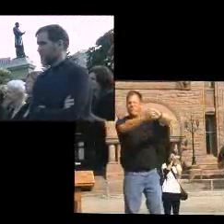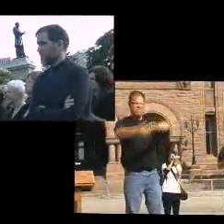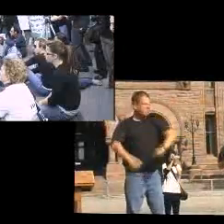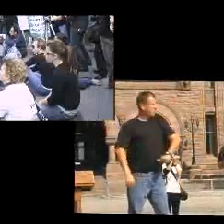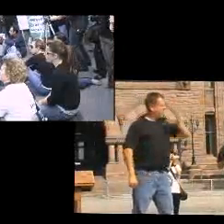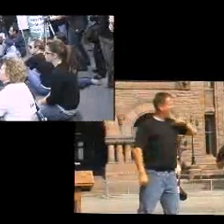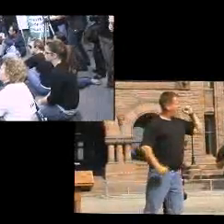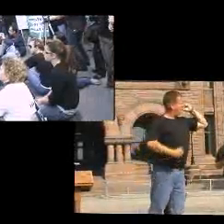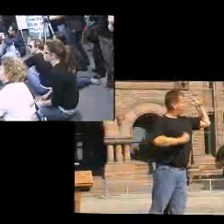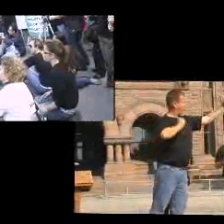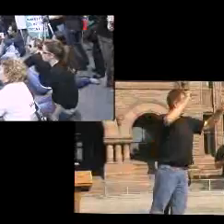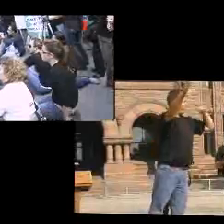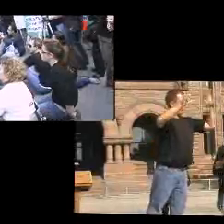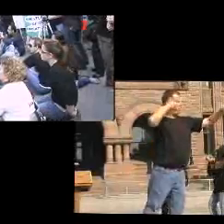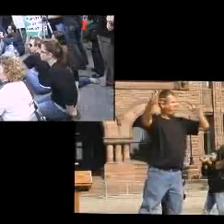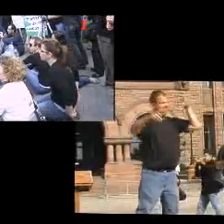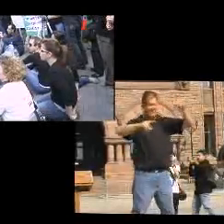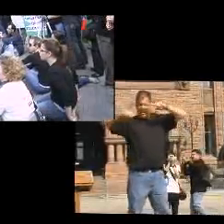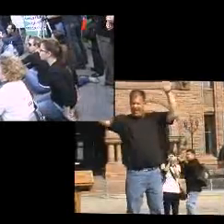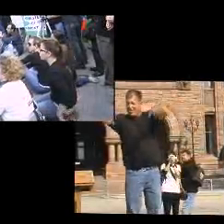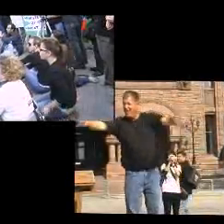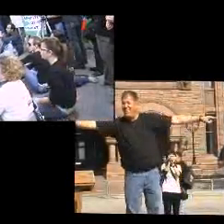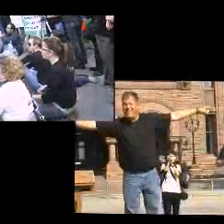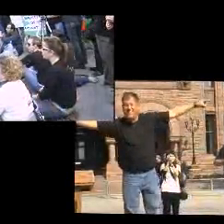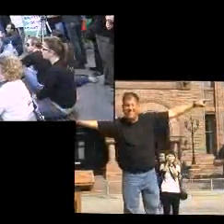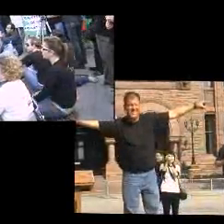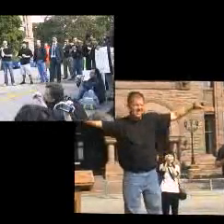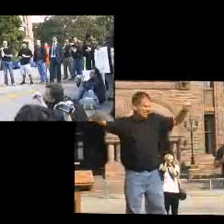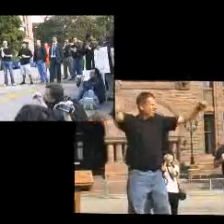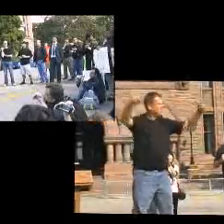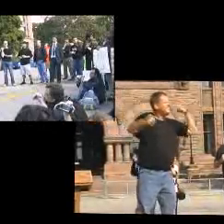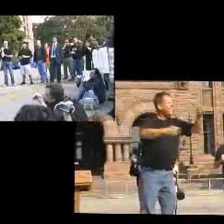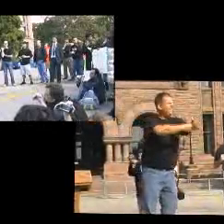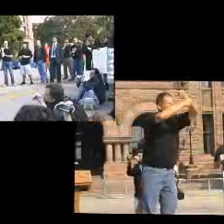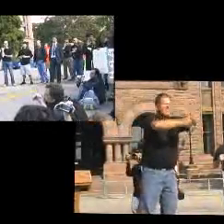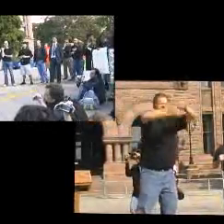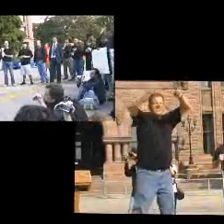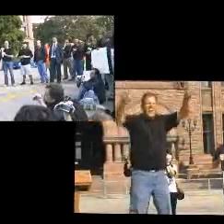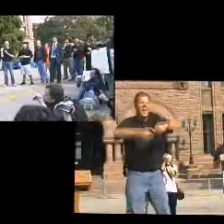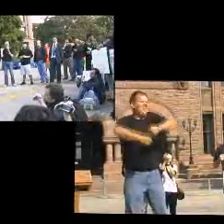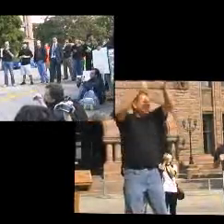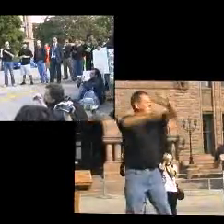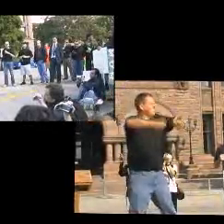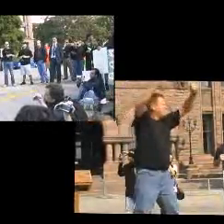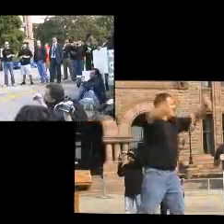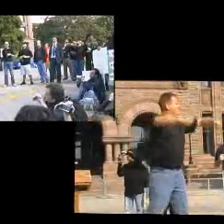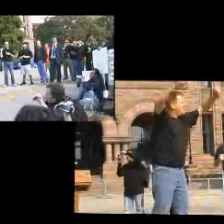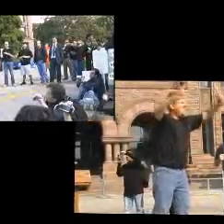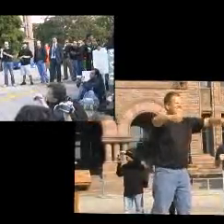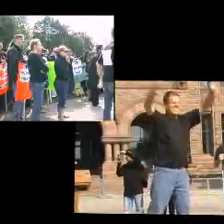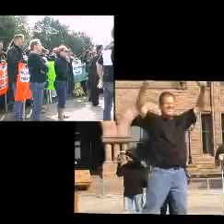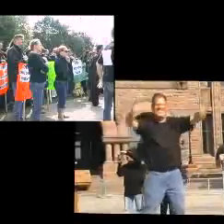we're standing in unity and we are proud of our sign languages. Don't you agree? Let me see your signs.